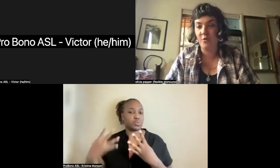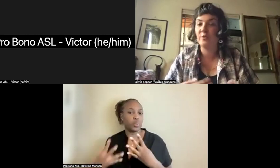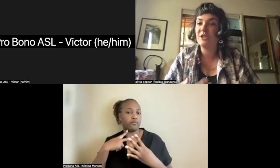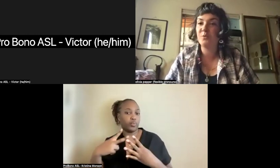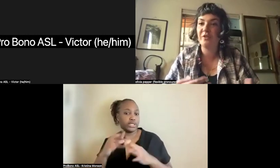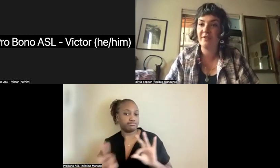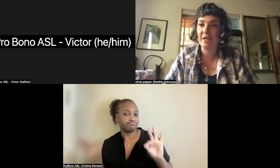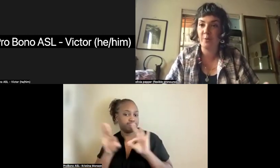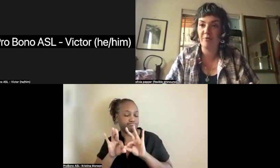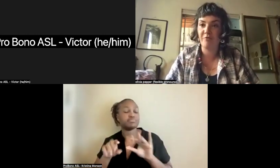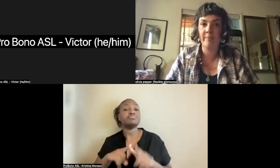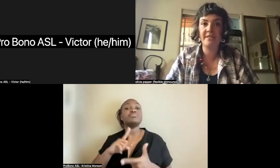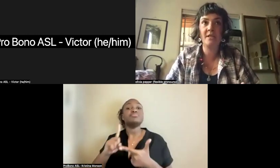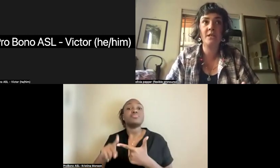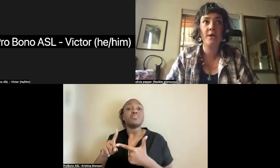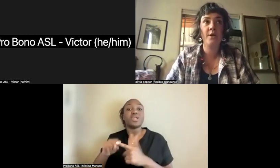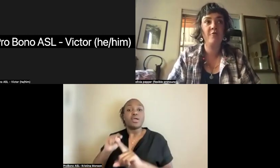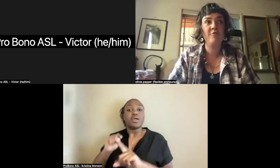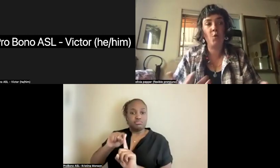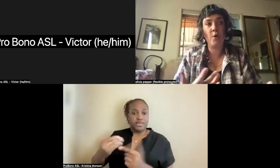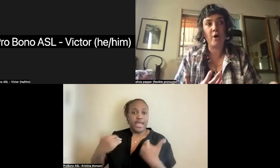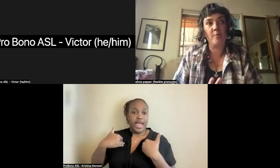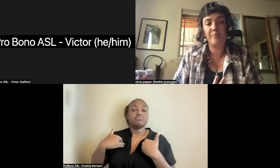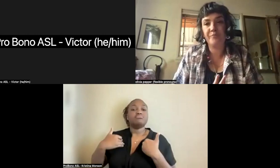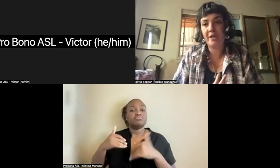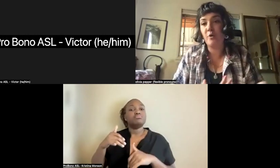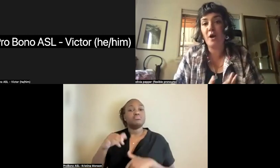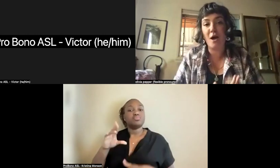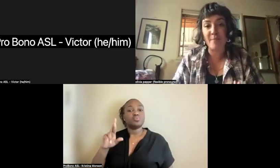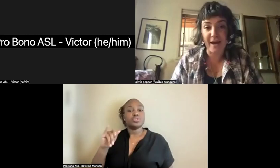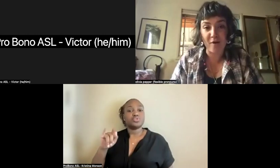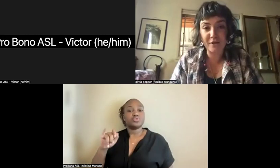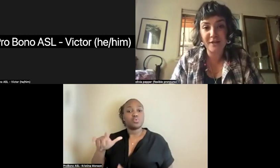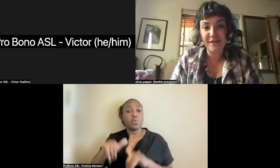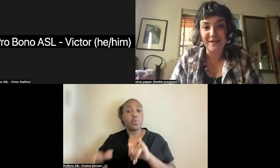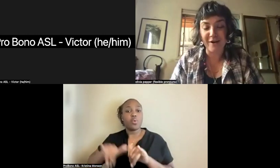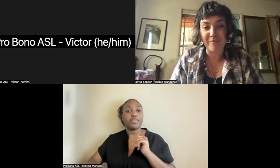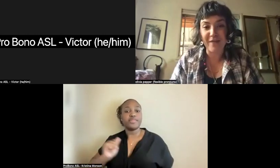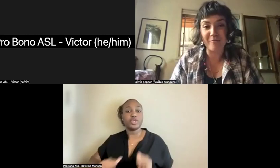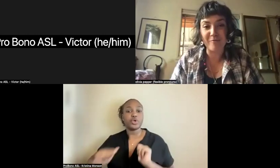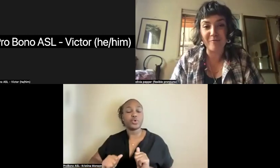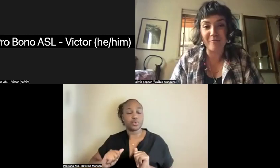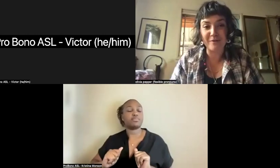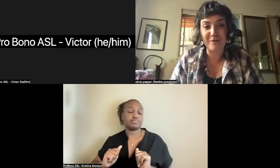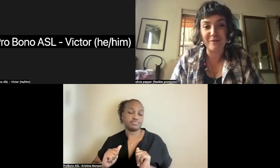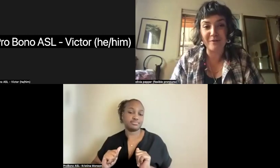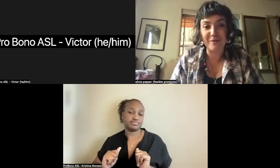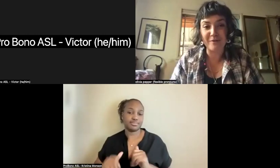ritual theater performances for people coming out. That was